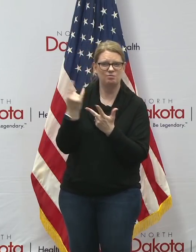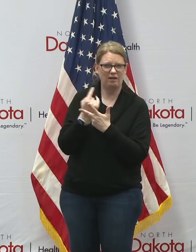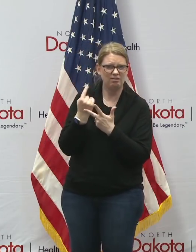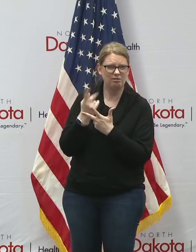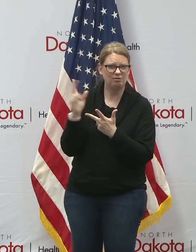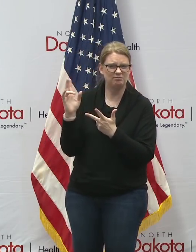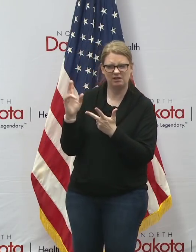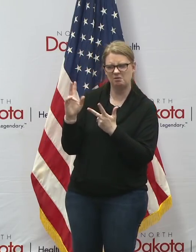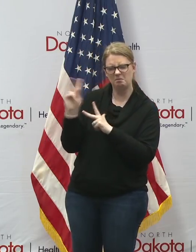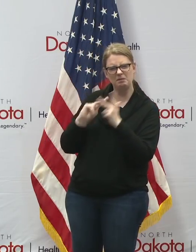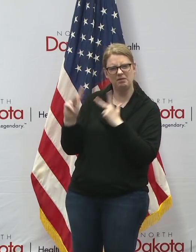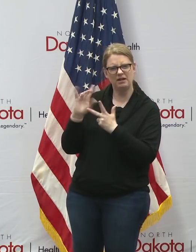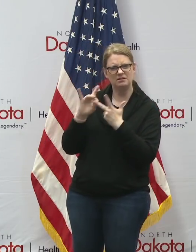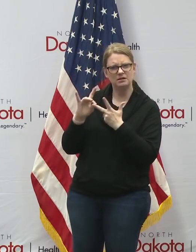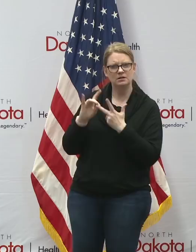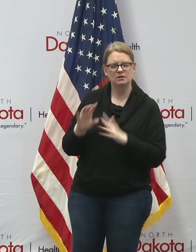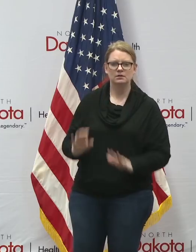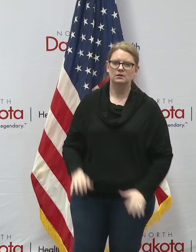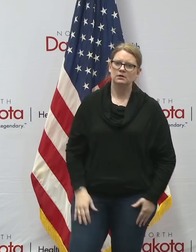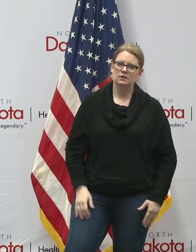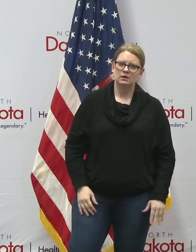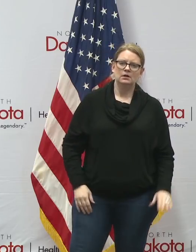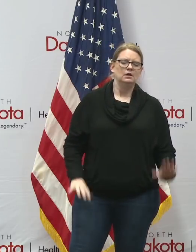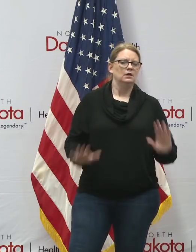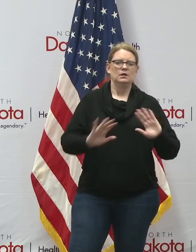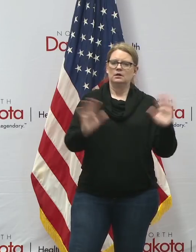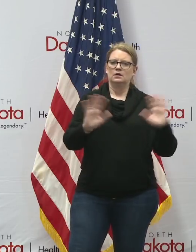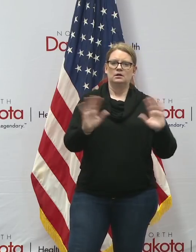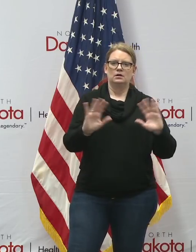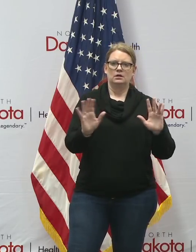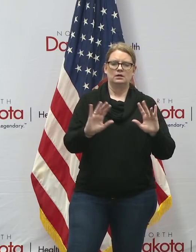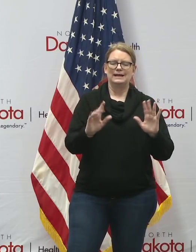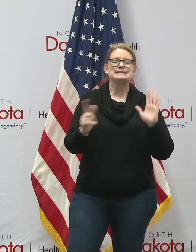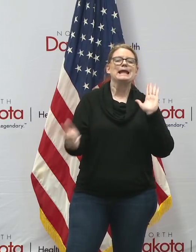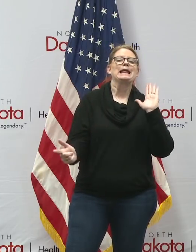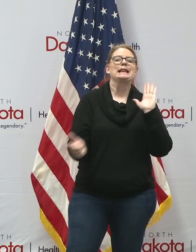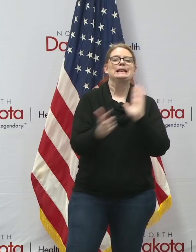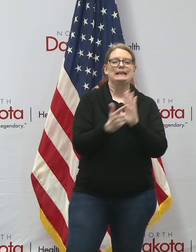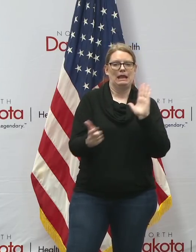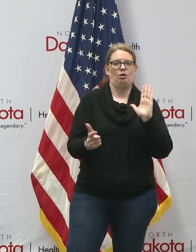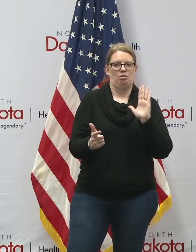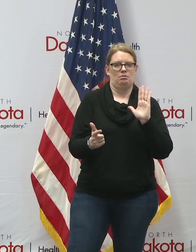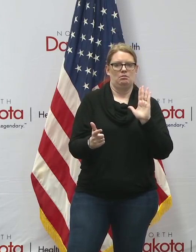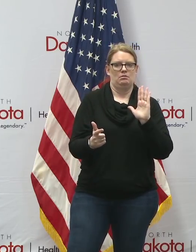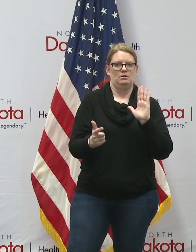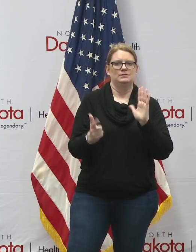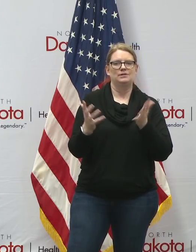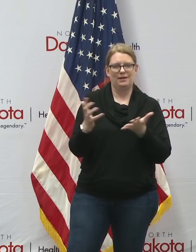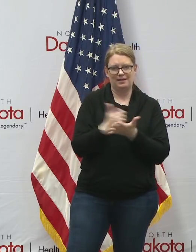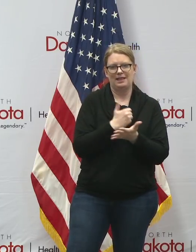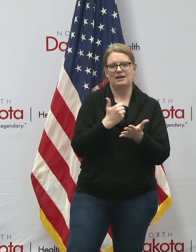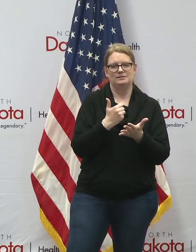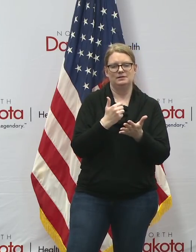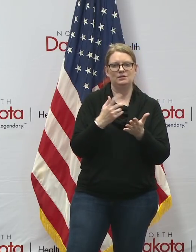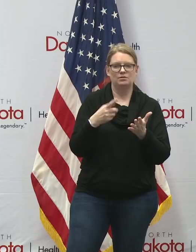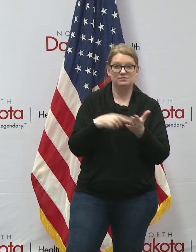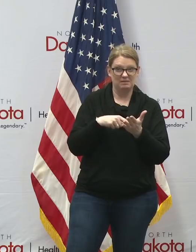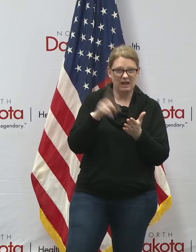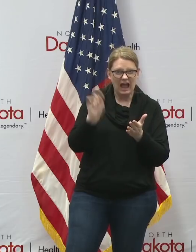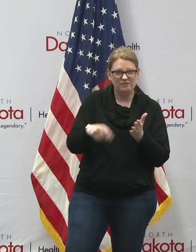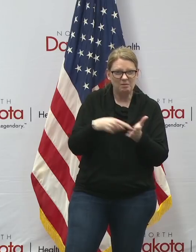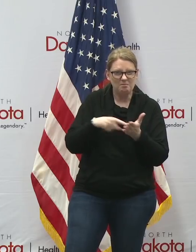on it is illegal to suggest to anybody they have to pay money to collect a prize and a sweepstakes plain and simple